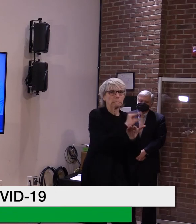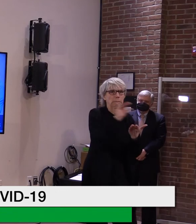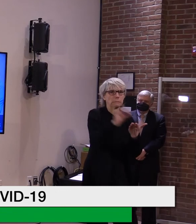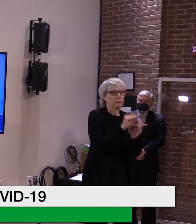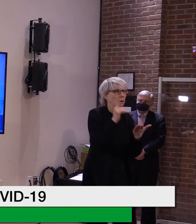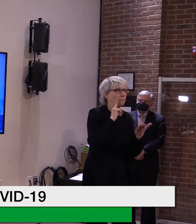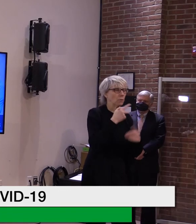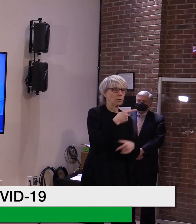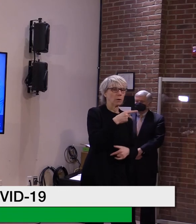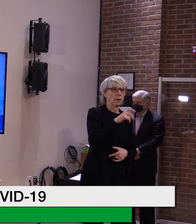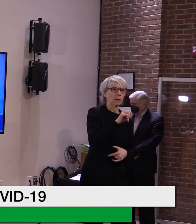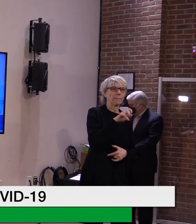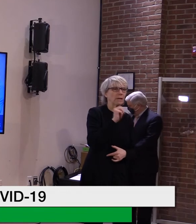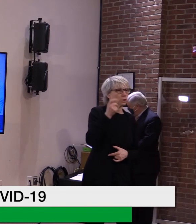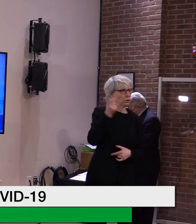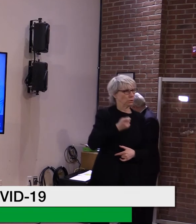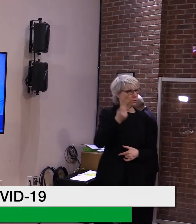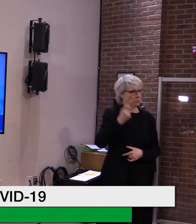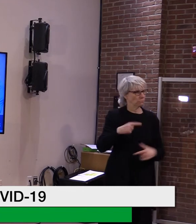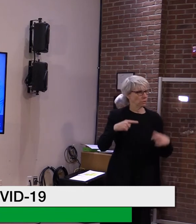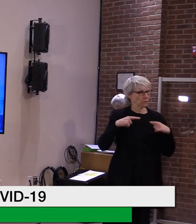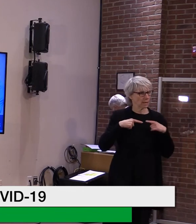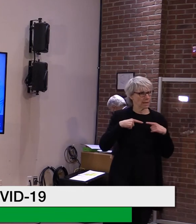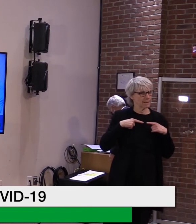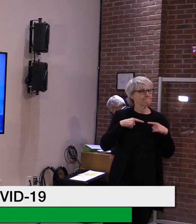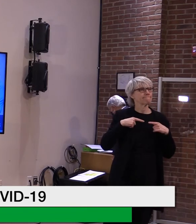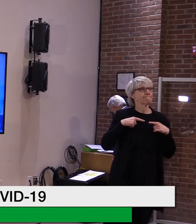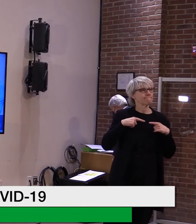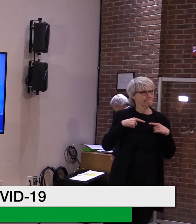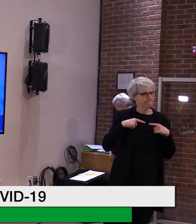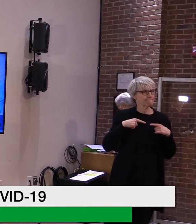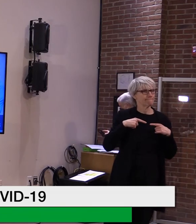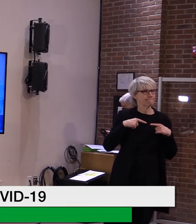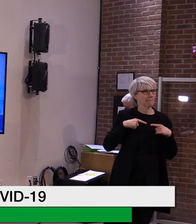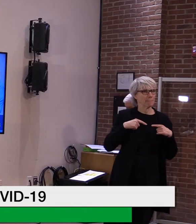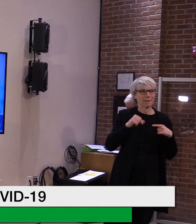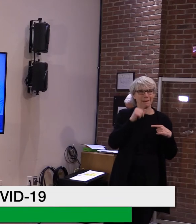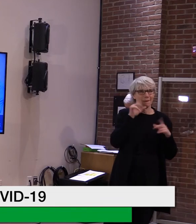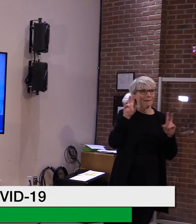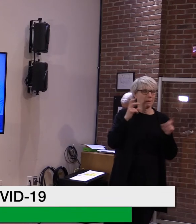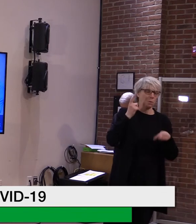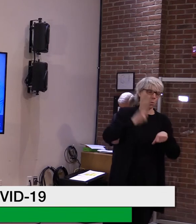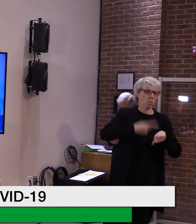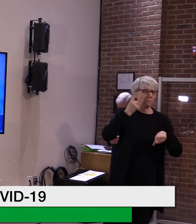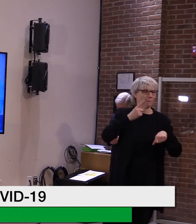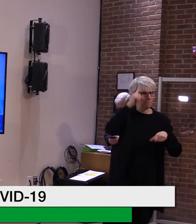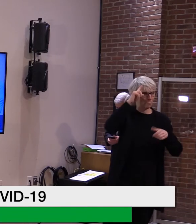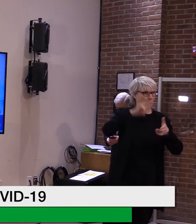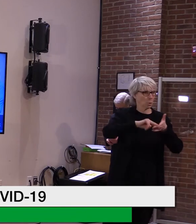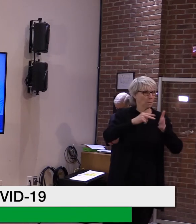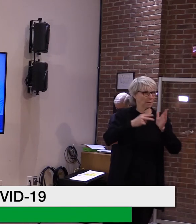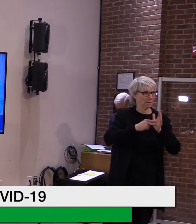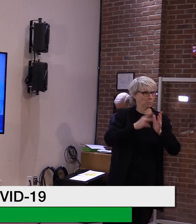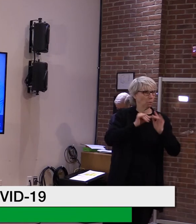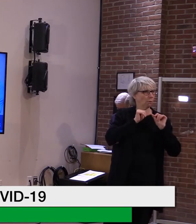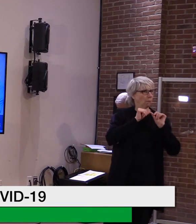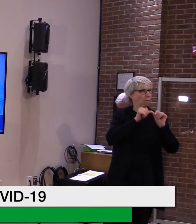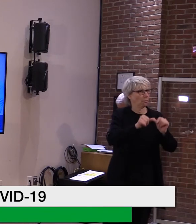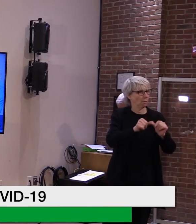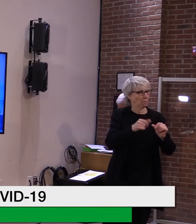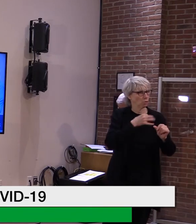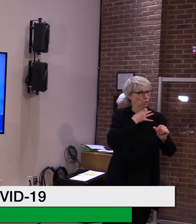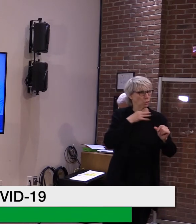that would be sort of getting around the idea of using one-time money for one-time purposes. I'm sure you have some sort of plan. wondering if you could